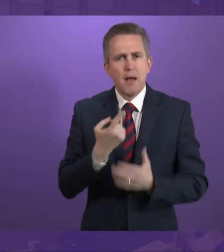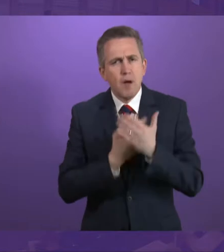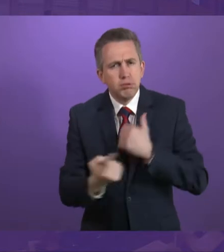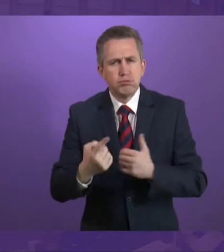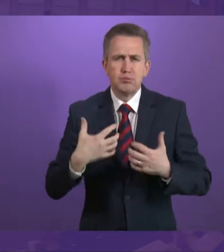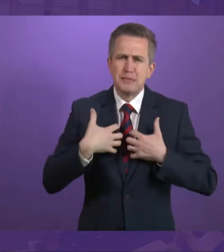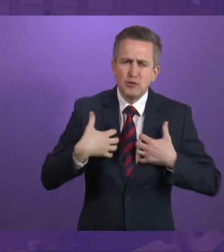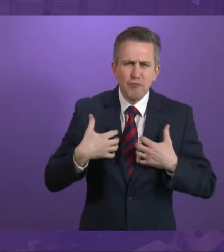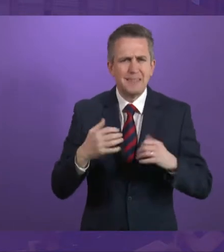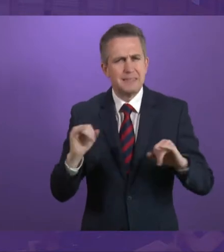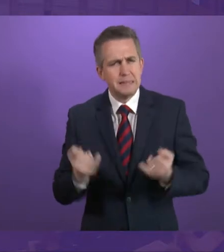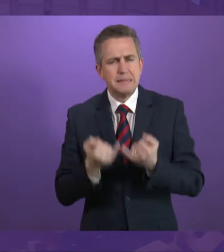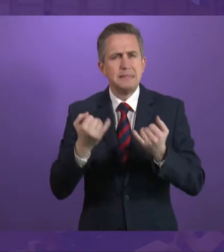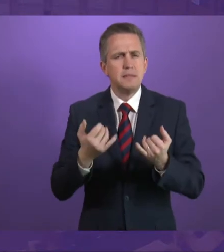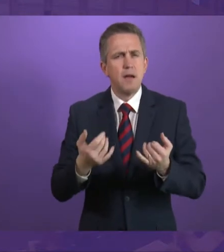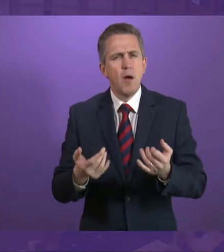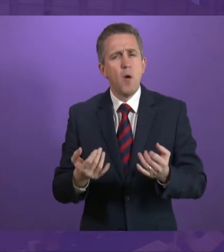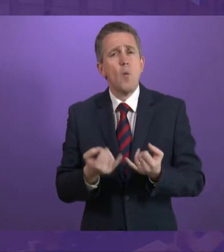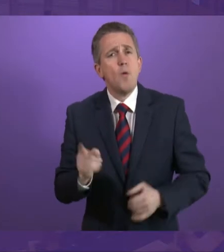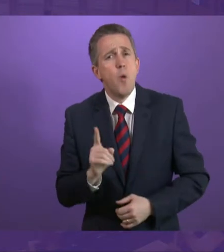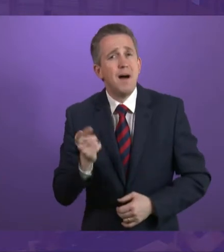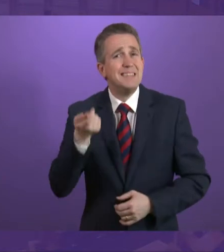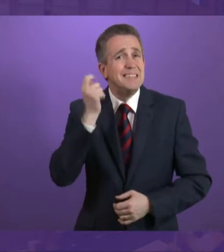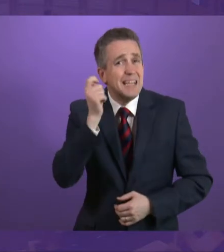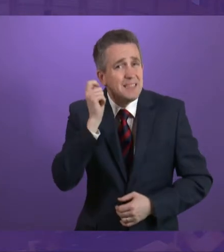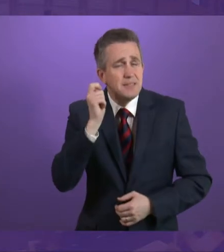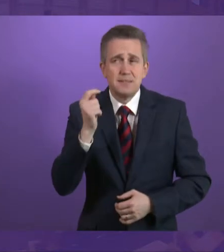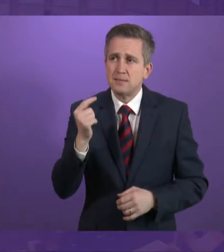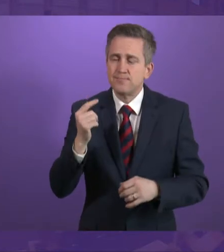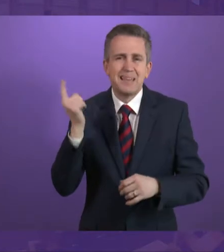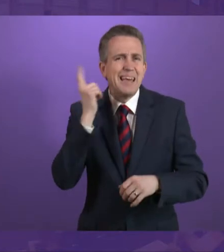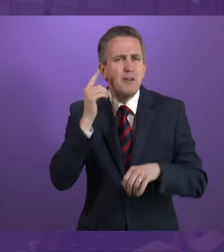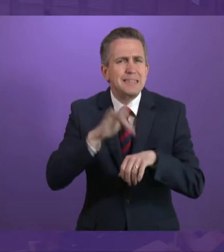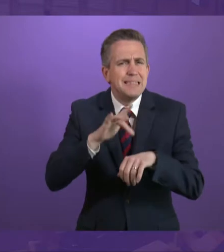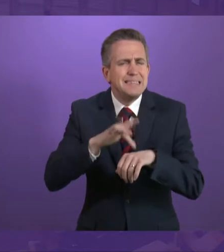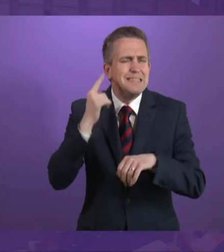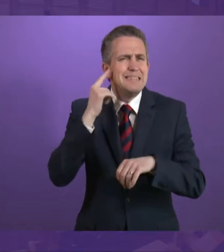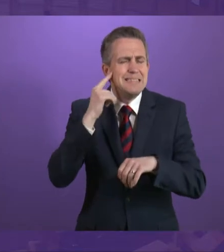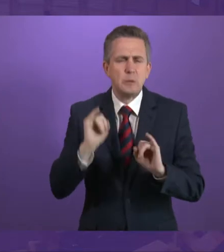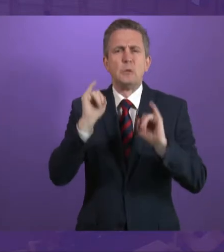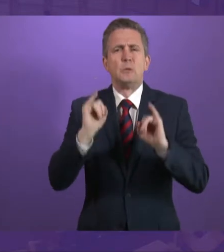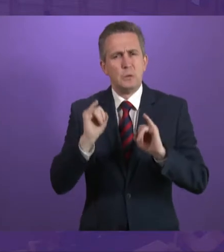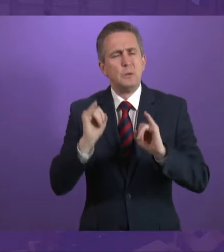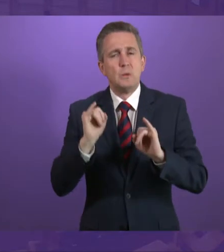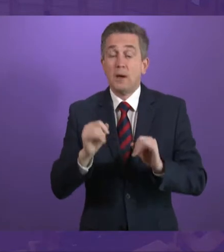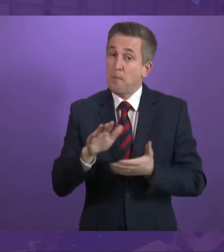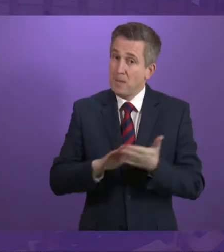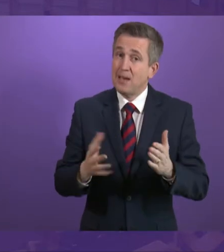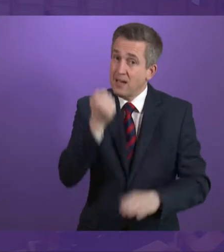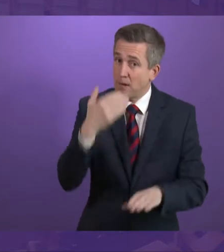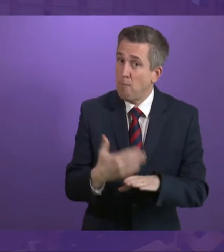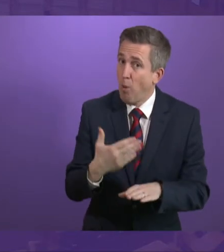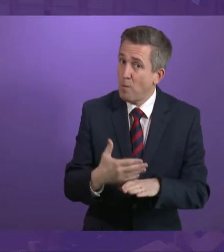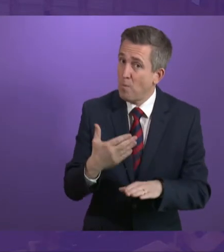And individuals with conditions like tinnitus and sensitive hearing are at a real disadvantage when it comes to employment and